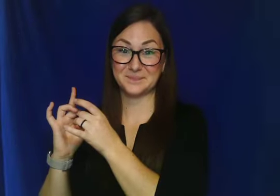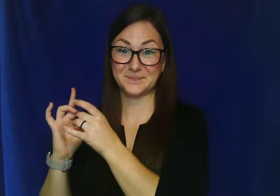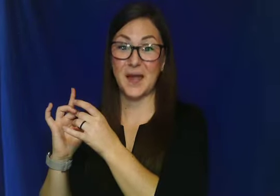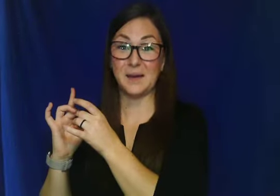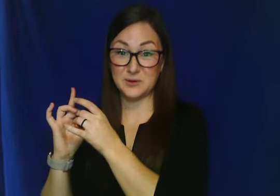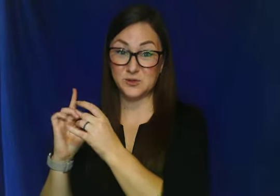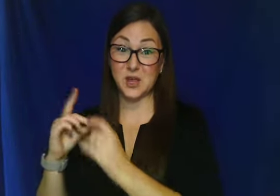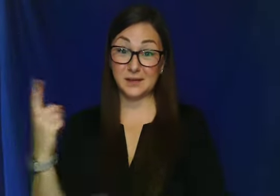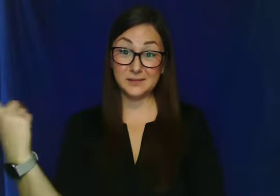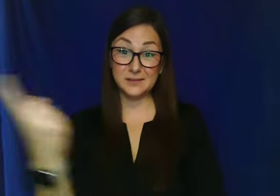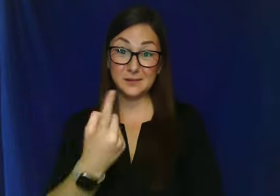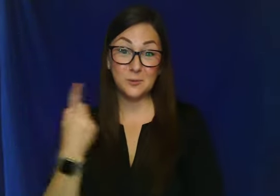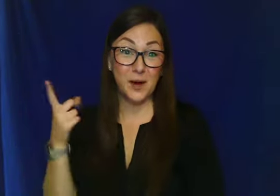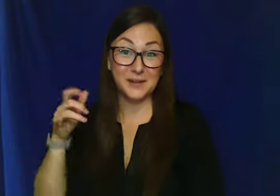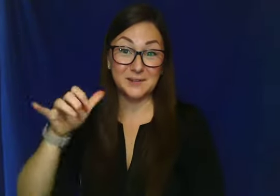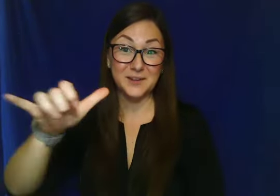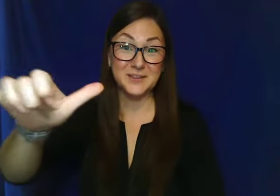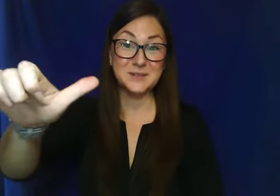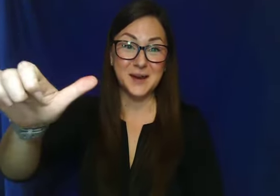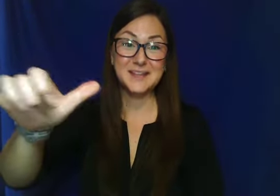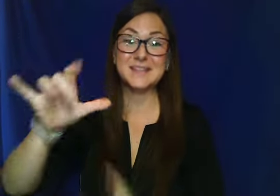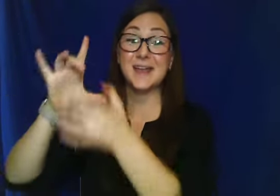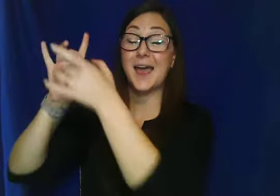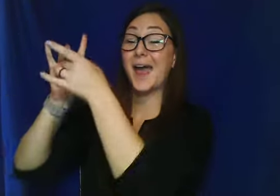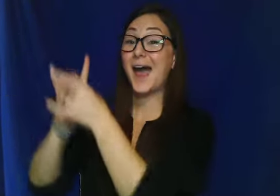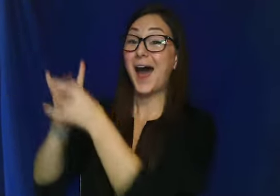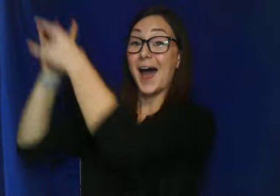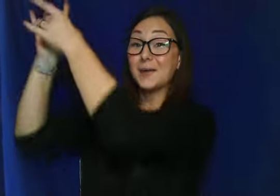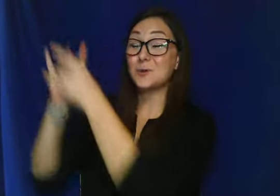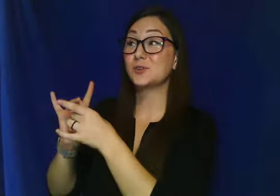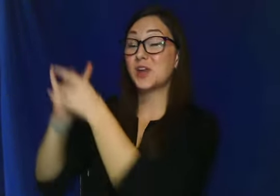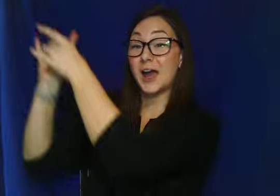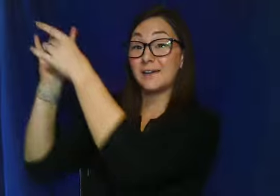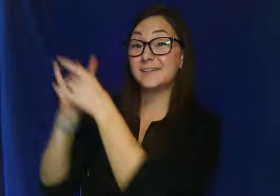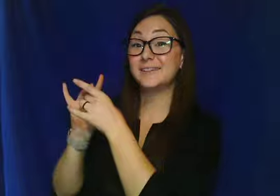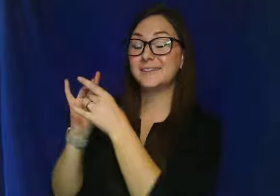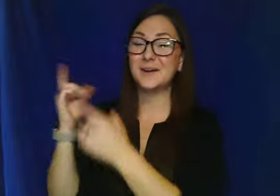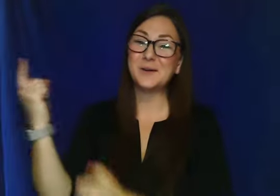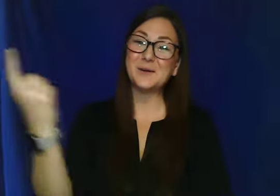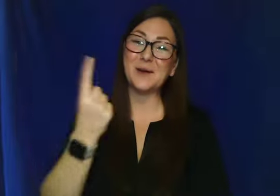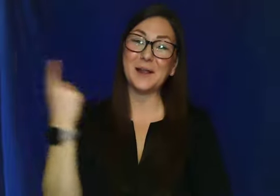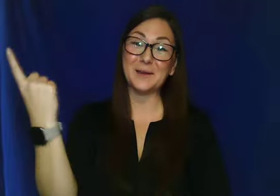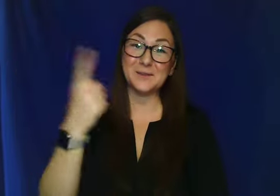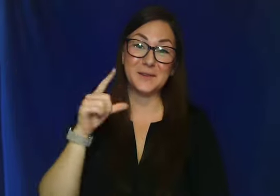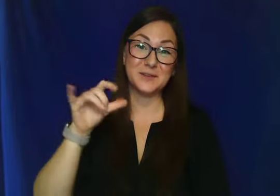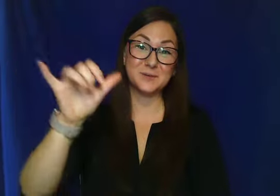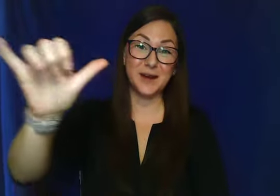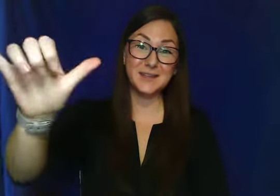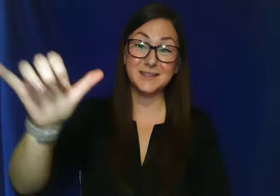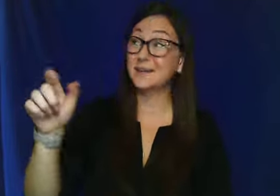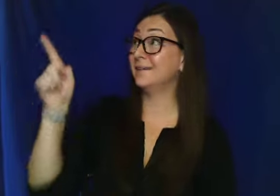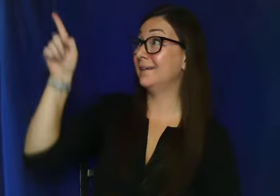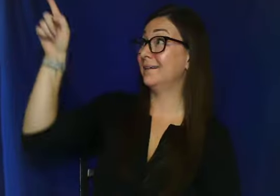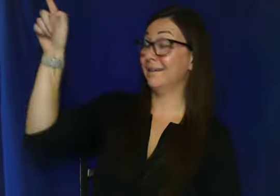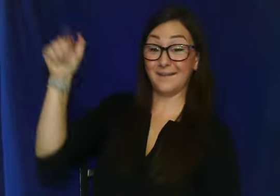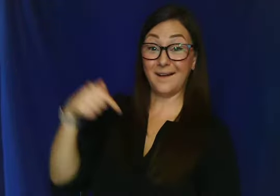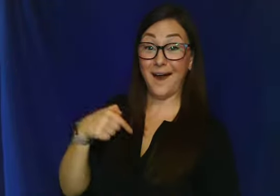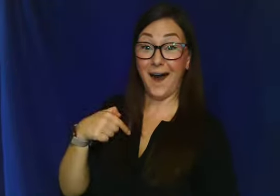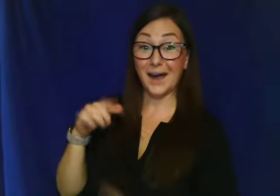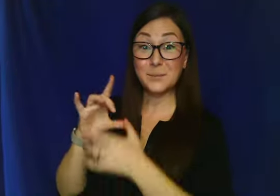I'm your child while I run this race. I'm your child while I run this race. I'm